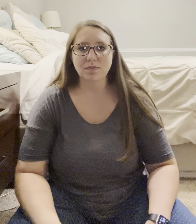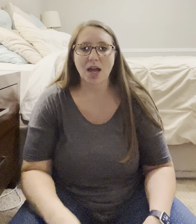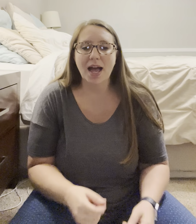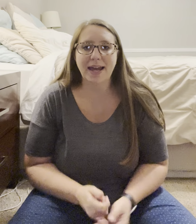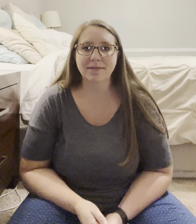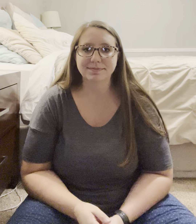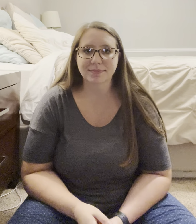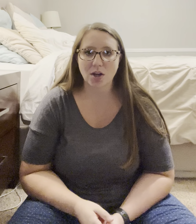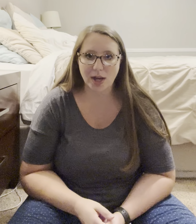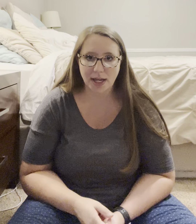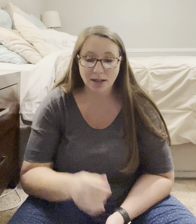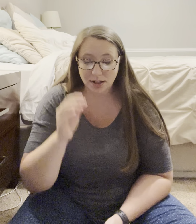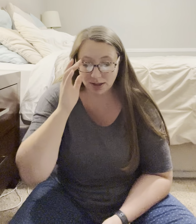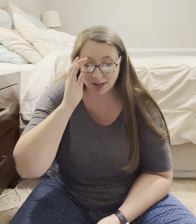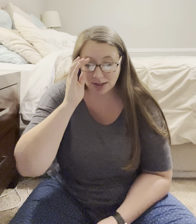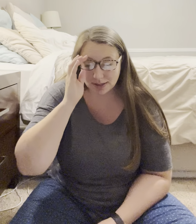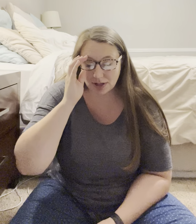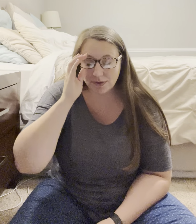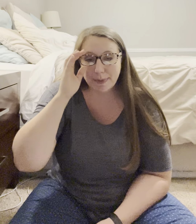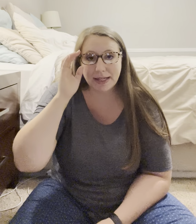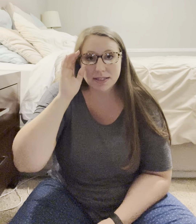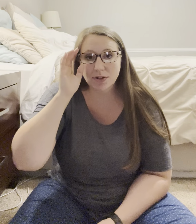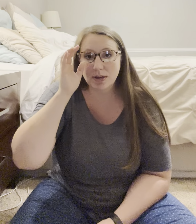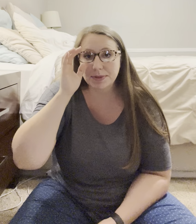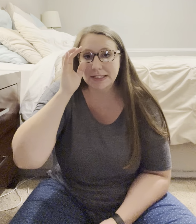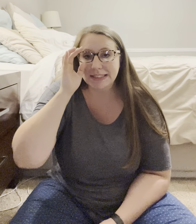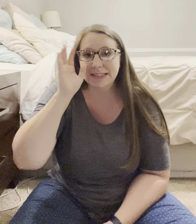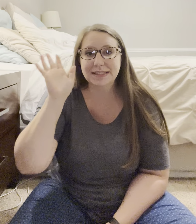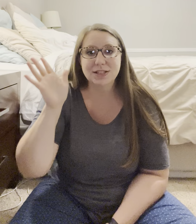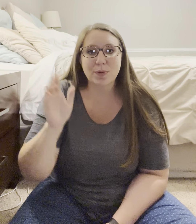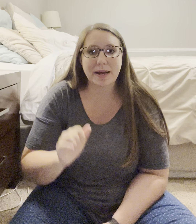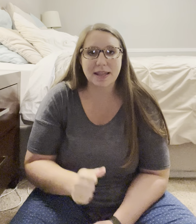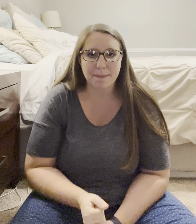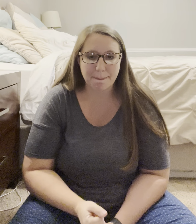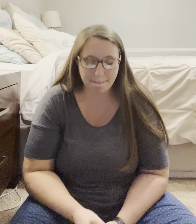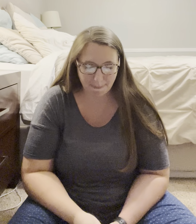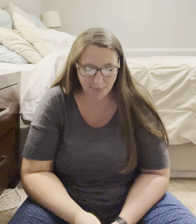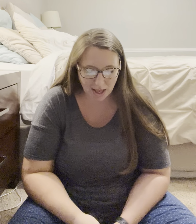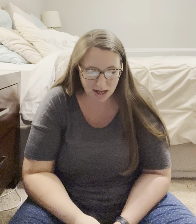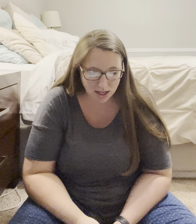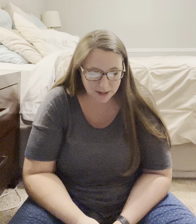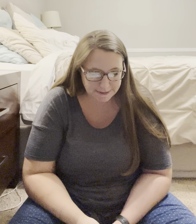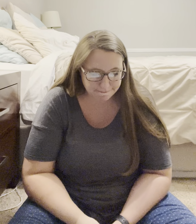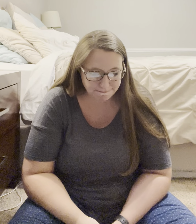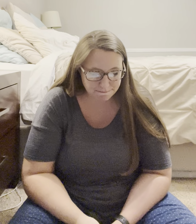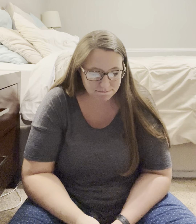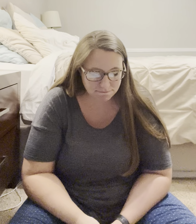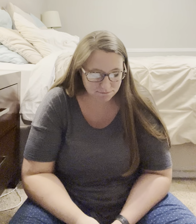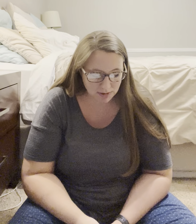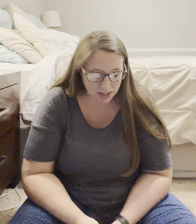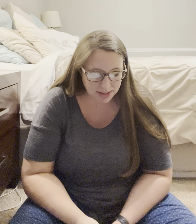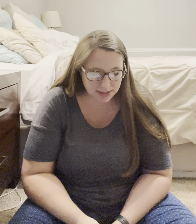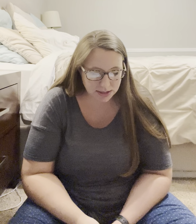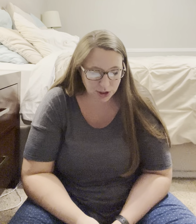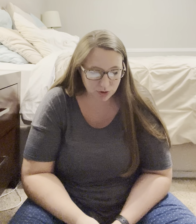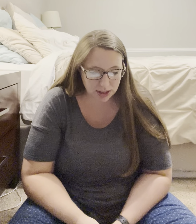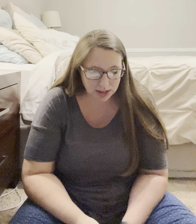Hi. Okay. So if my kids interrupt, don't mind them. Um, this is unit